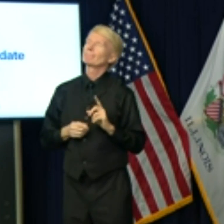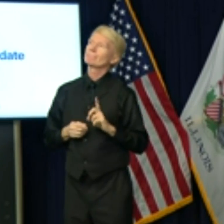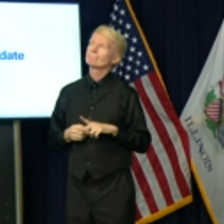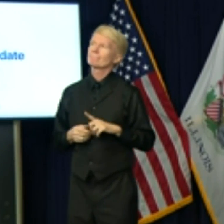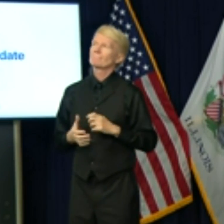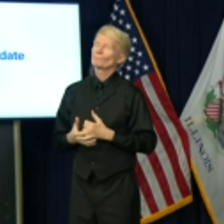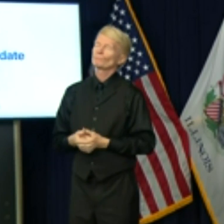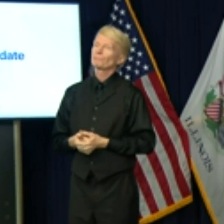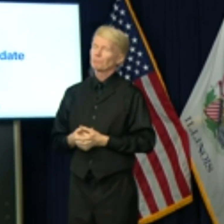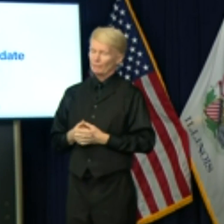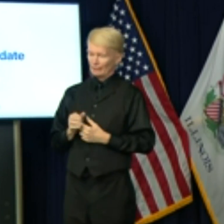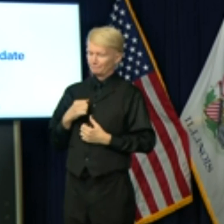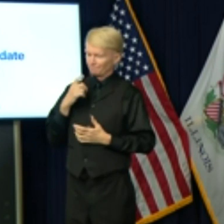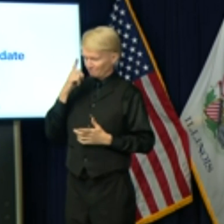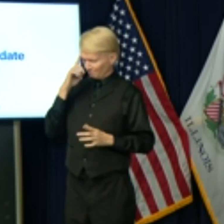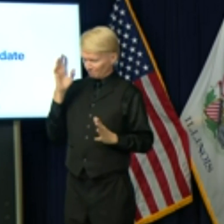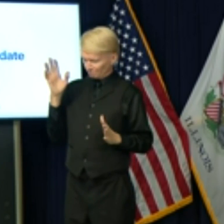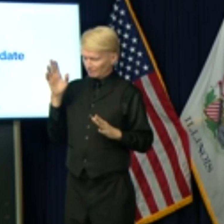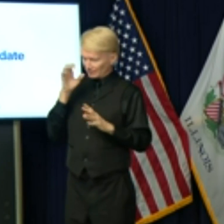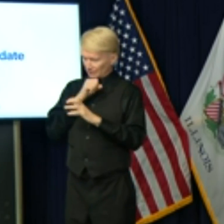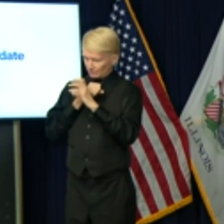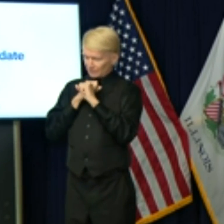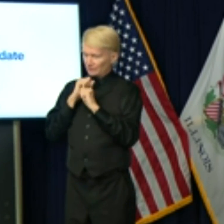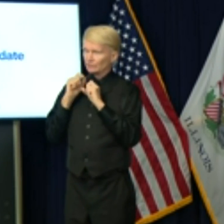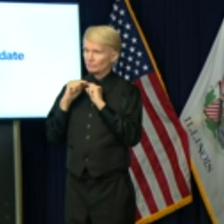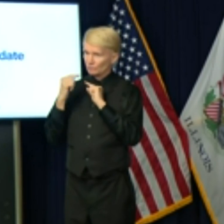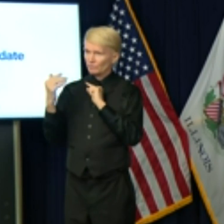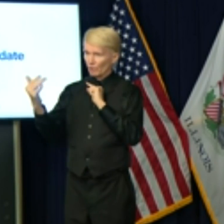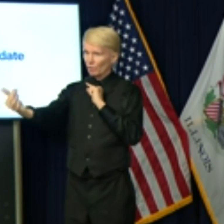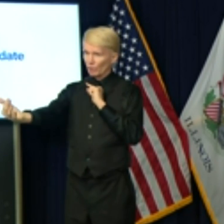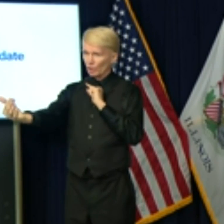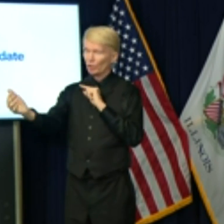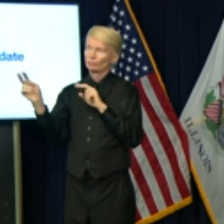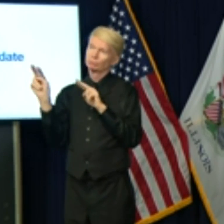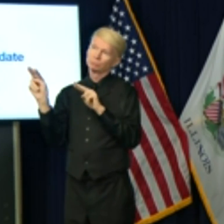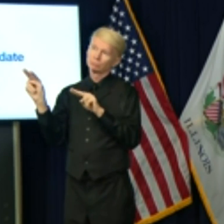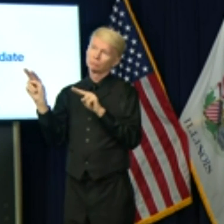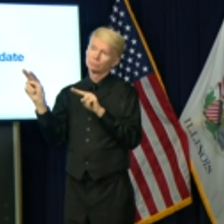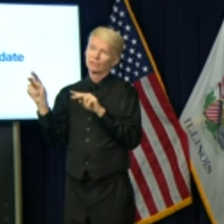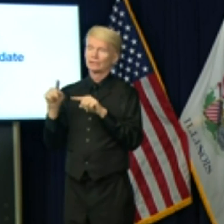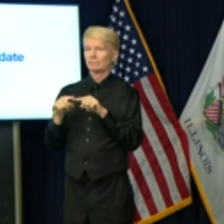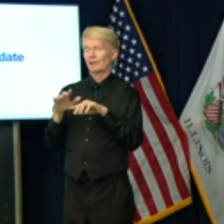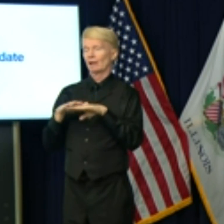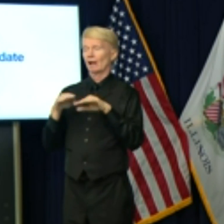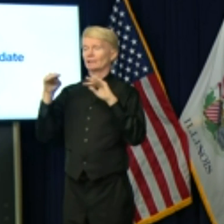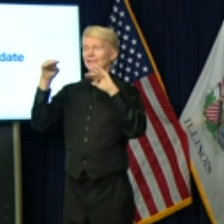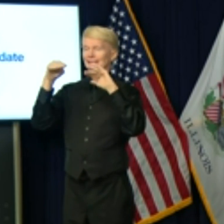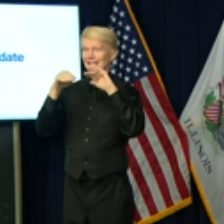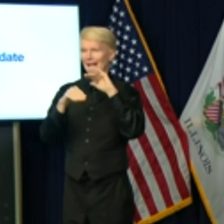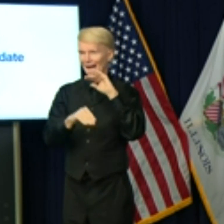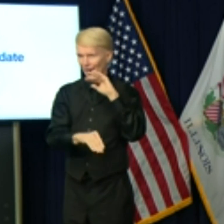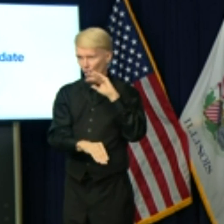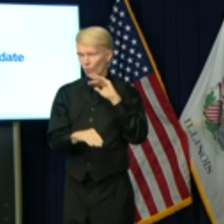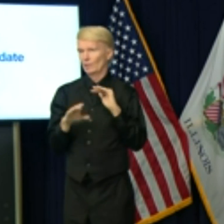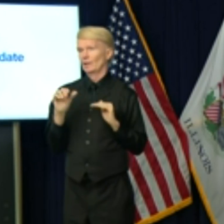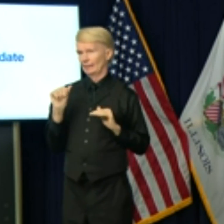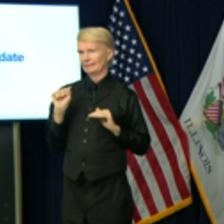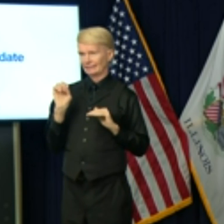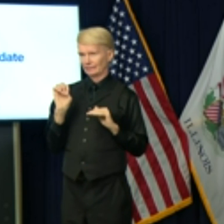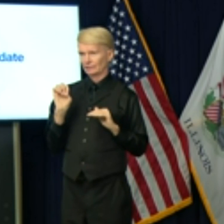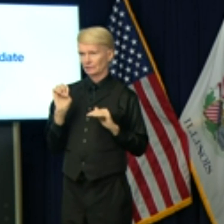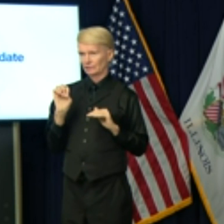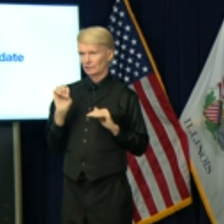made our estimates going forward based on a down case scenario. There are three types of